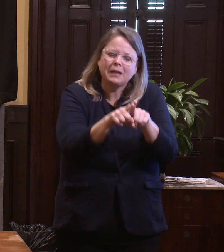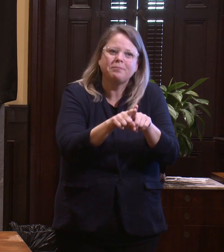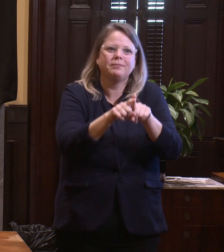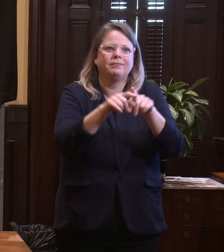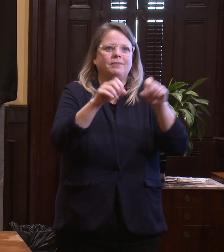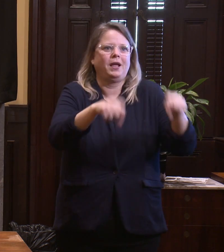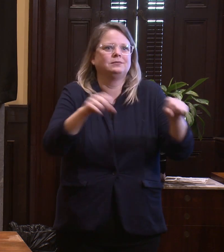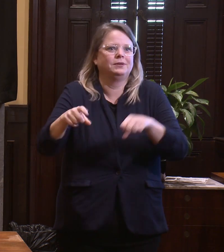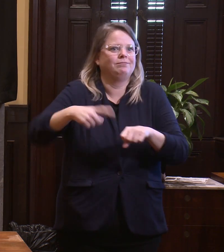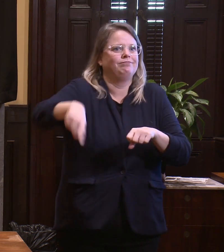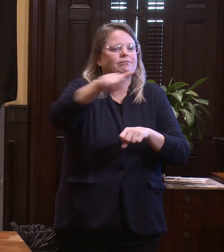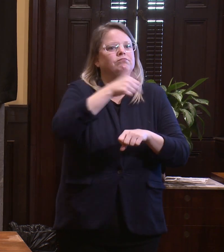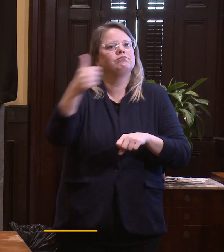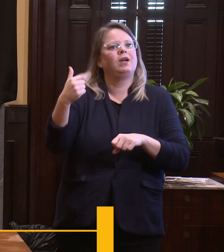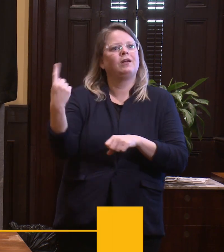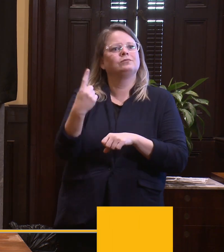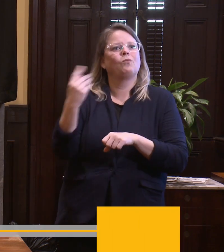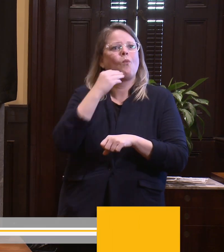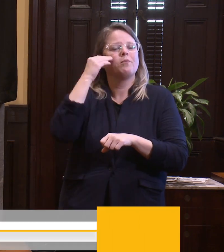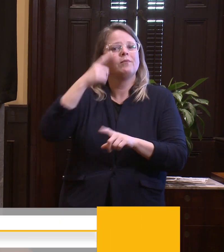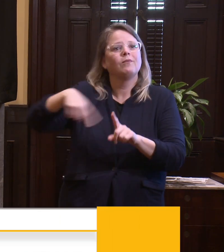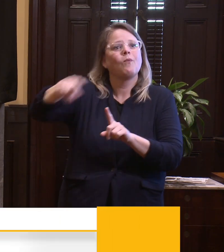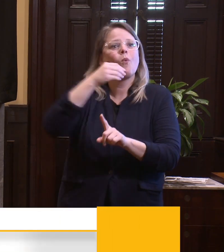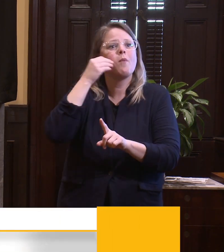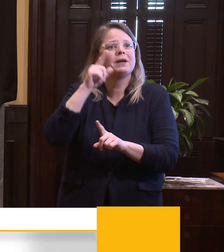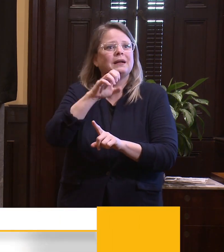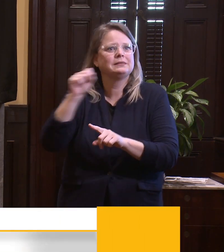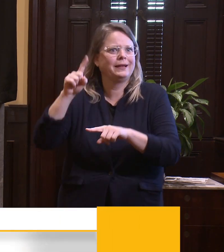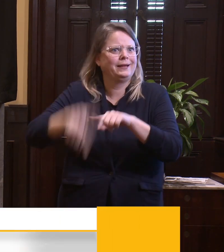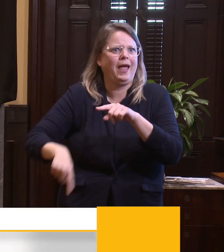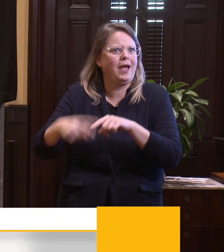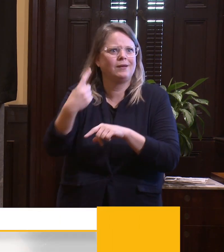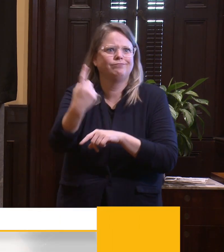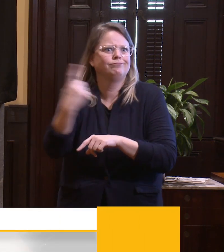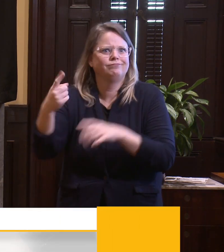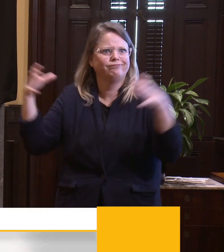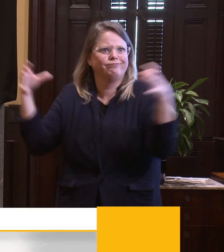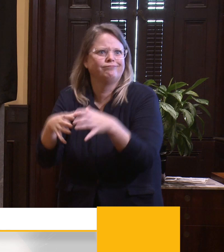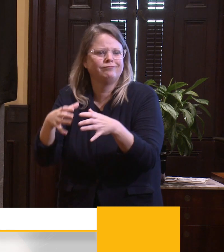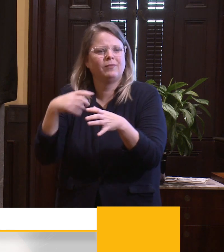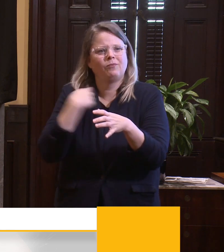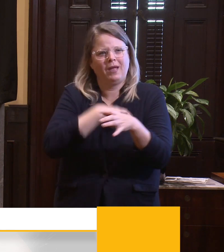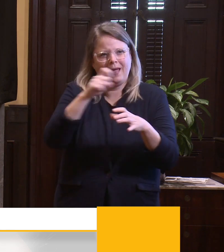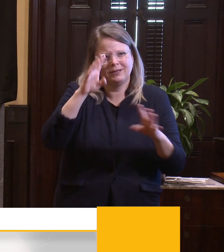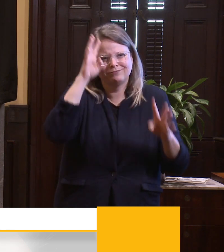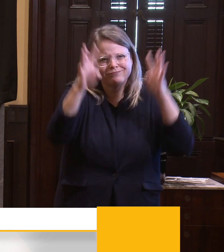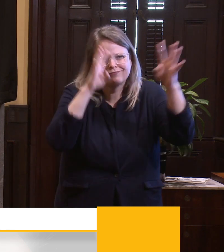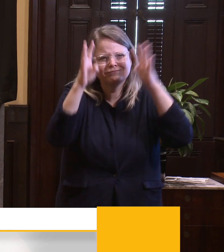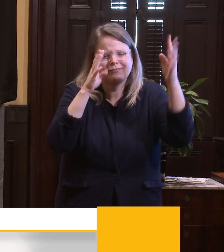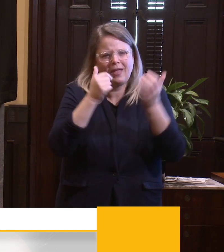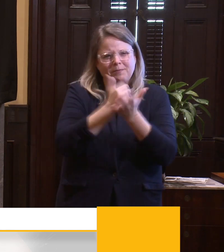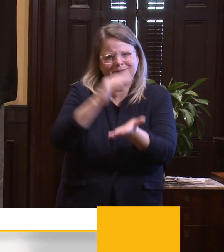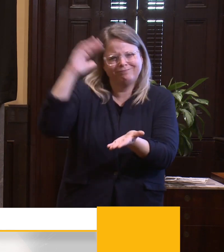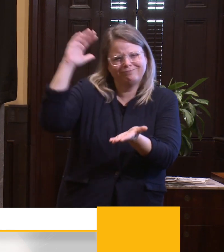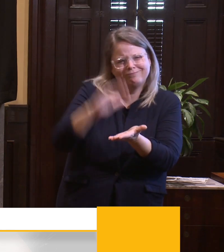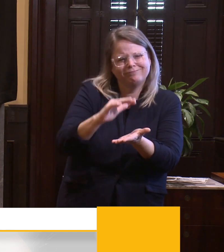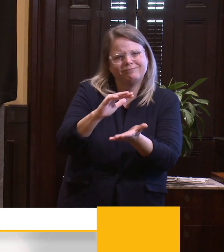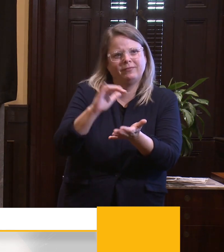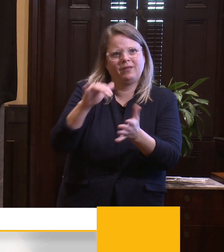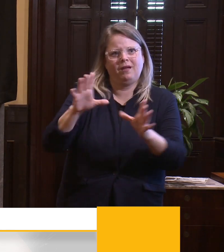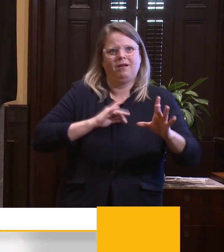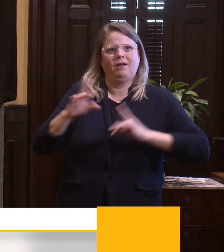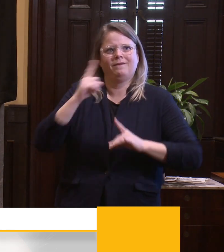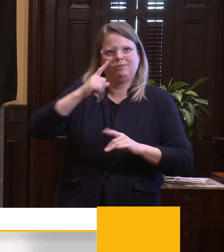our community develop and implement proactive strategies to reduce risk for those experiencing both sheltering and unsheltering